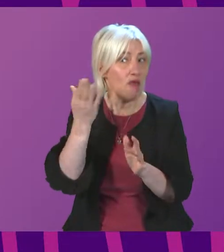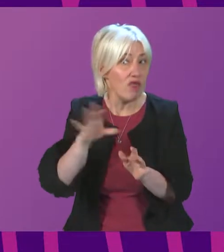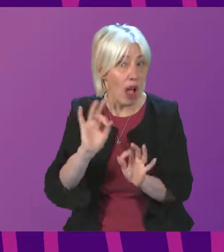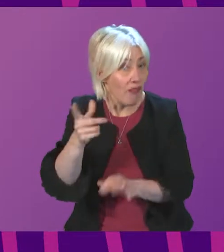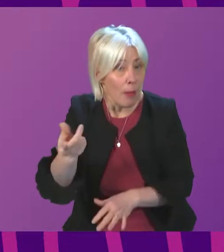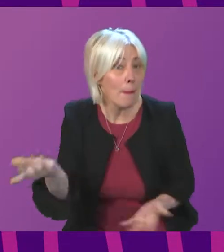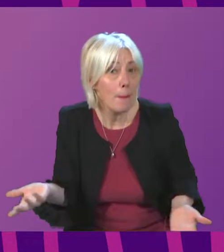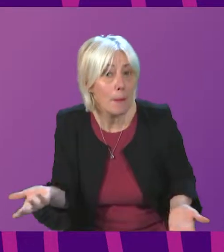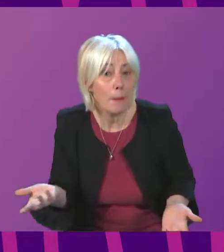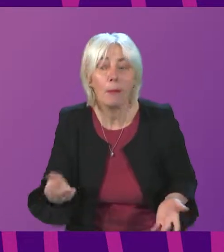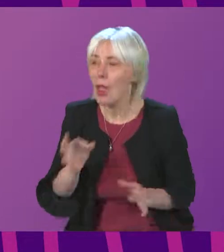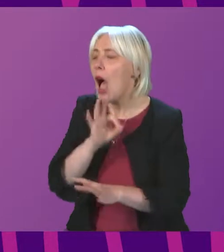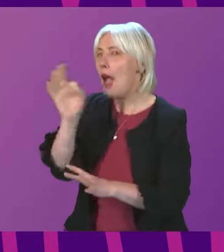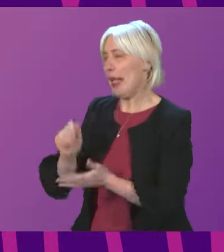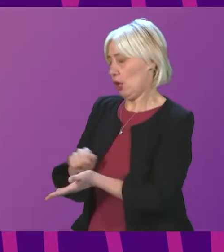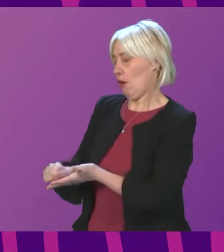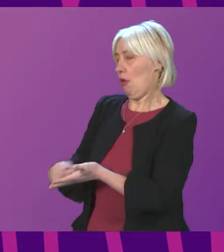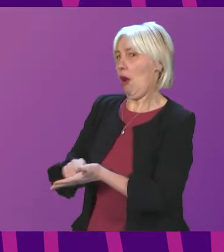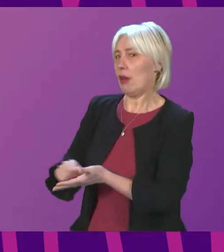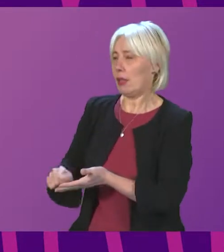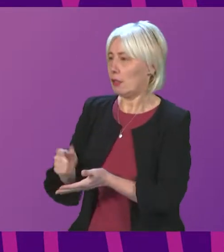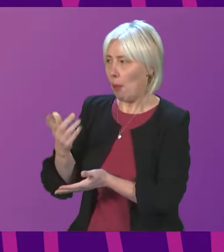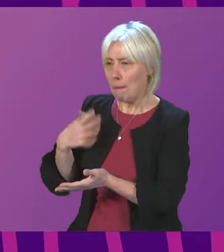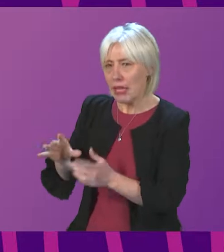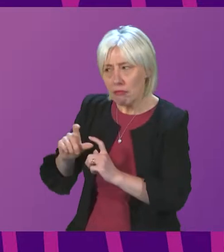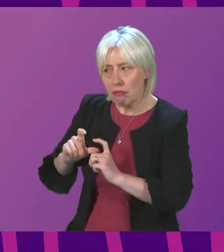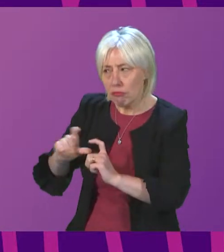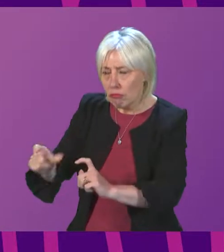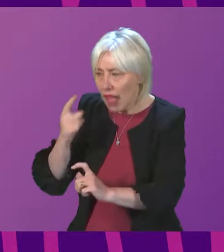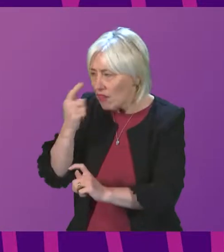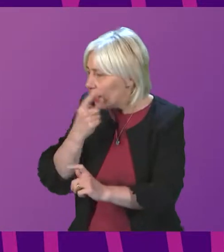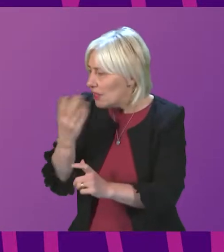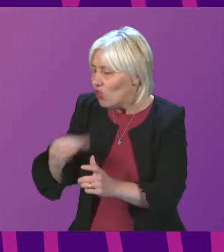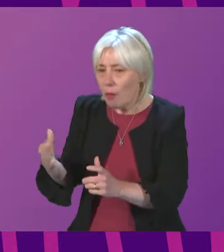was just going to ask the clerks whether that had been part of any continuing evidence.